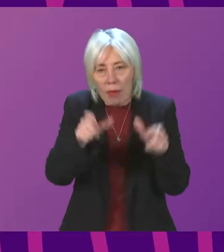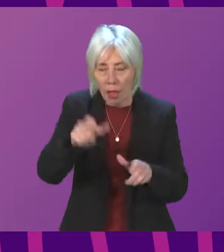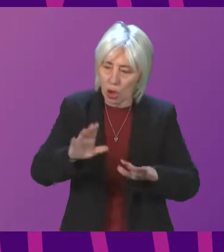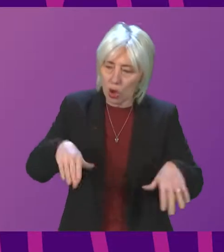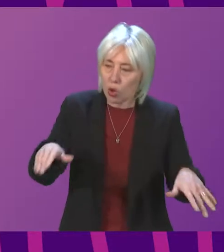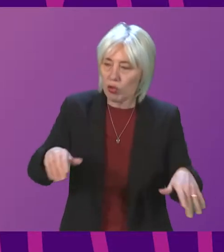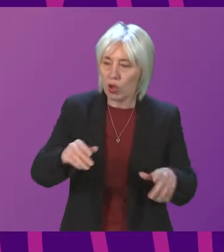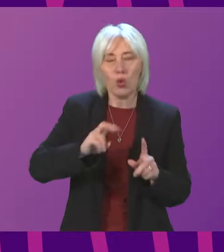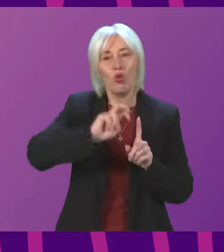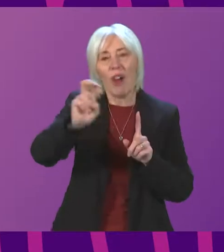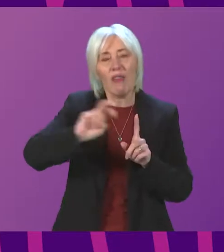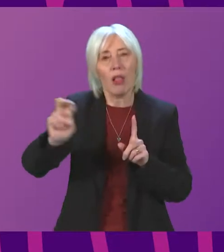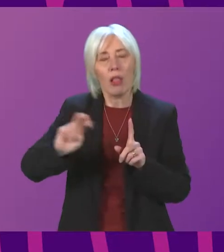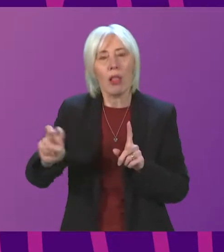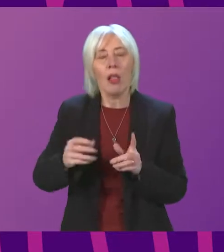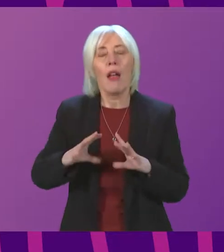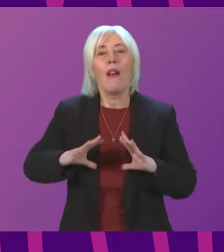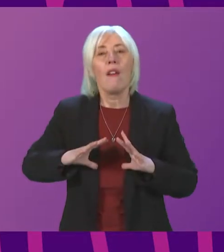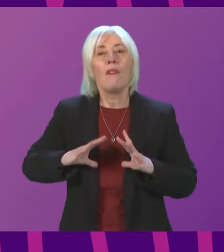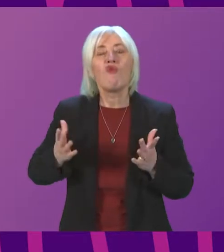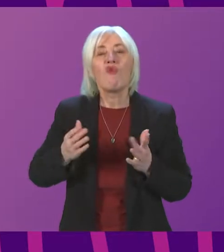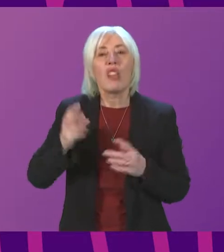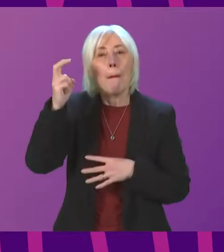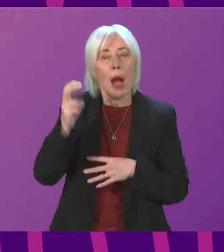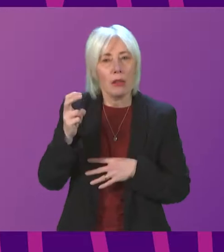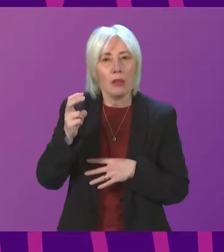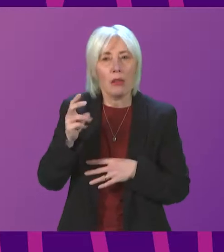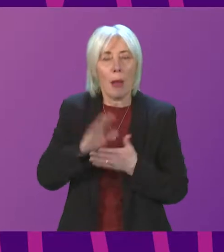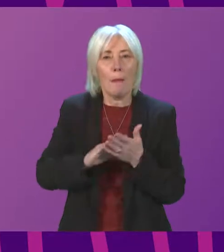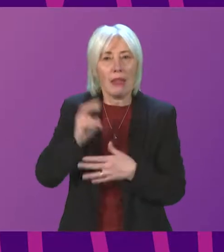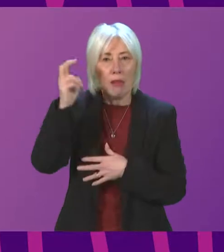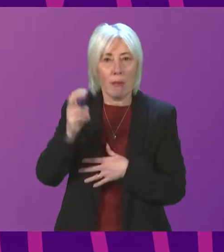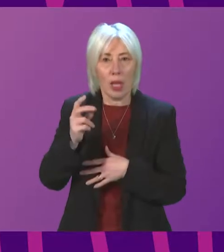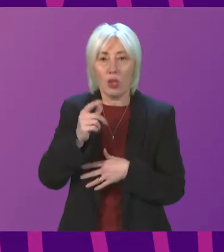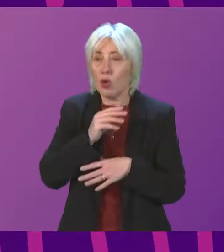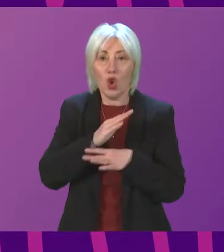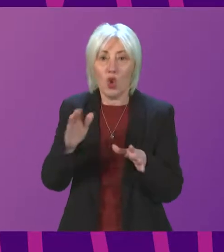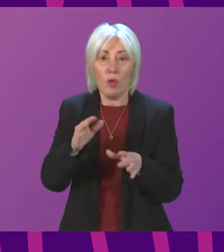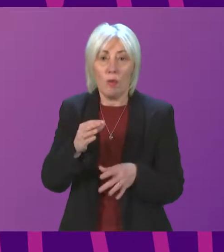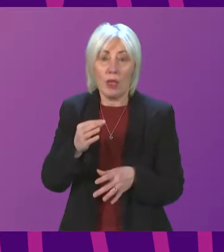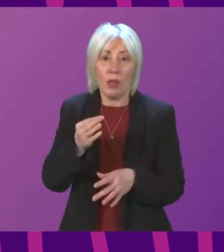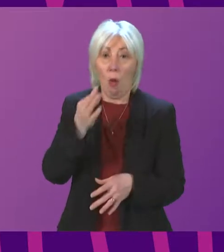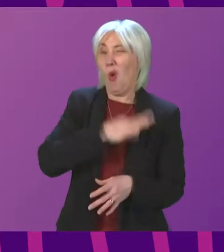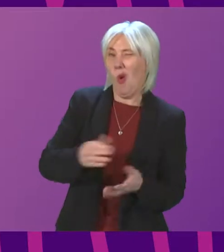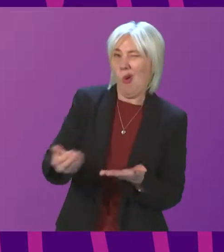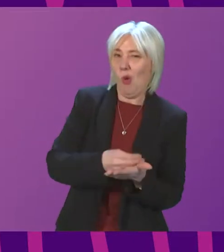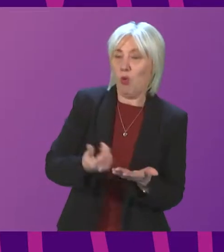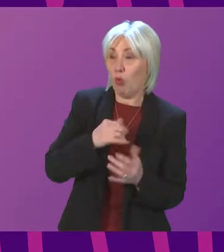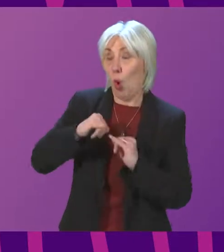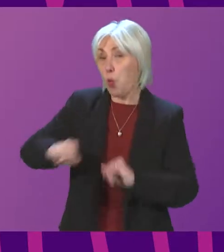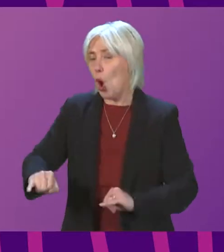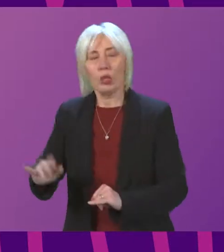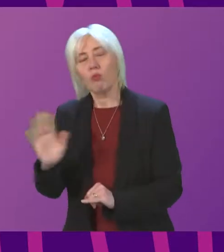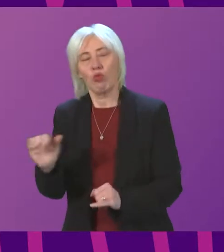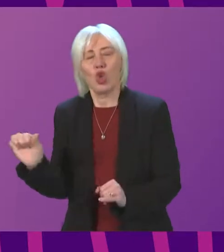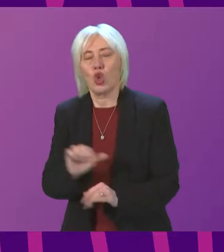sustainably. The free bus scheme aims that bus operators should be financially no better and no worse off as a result of their participation. To